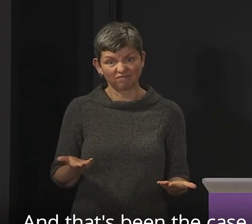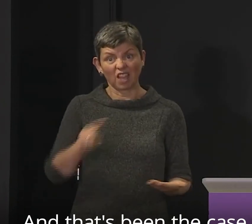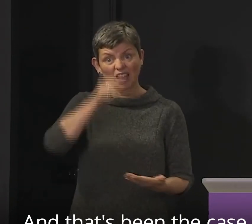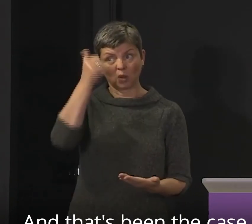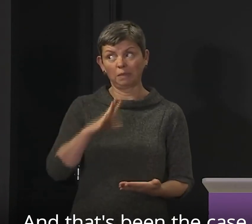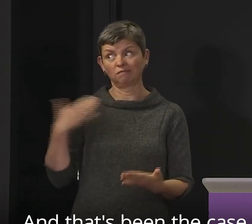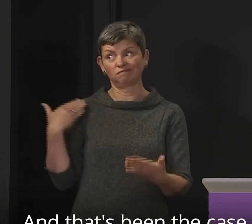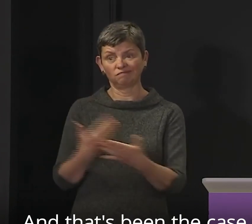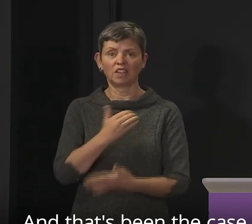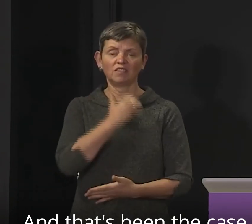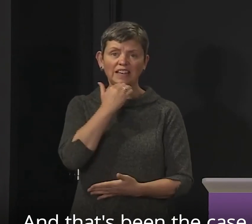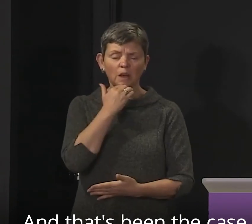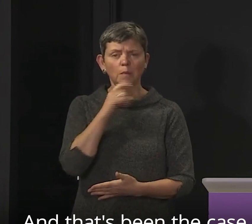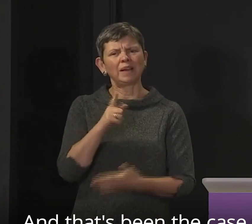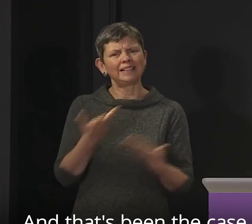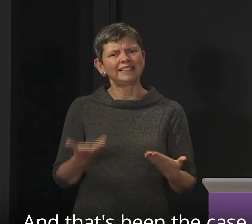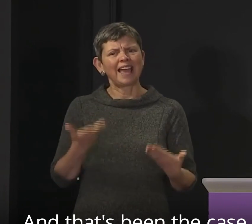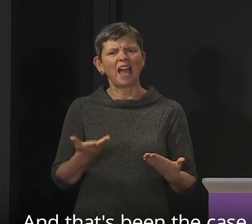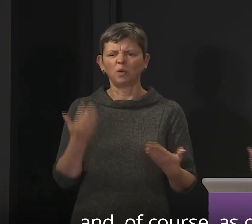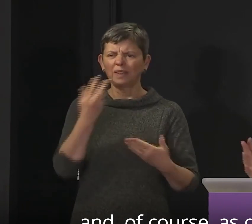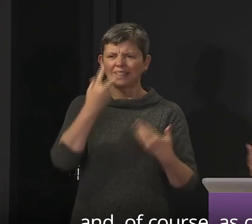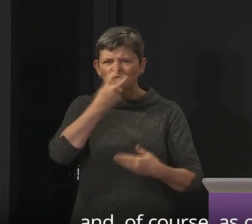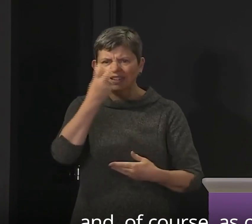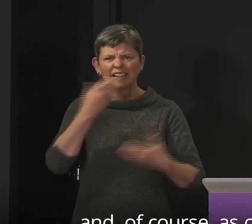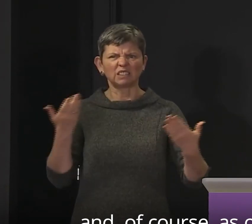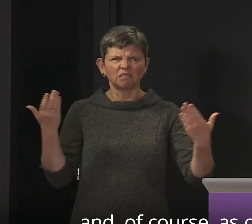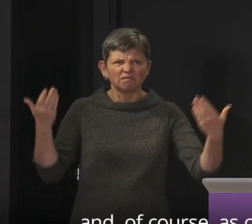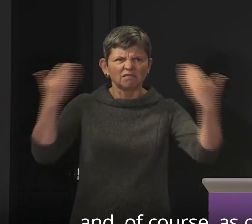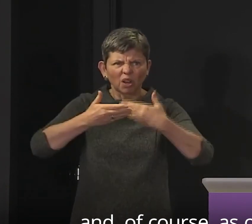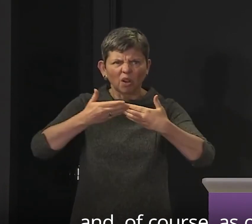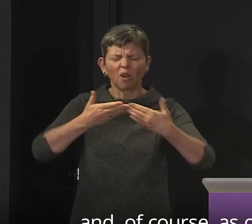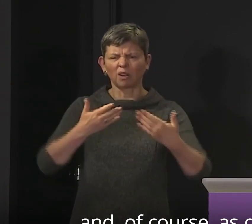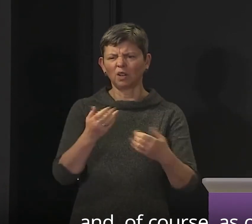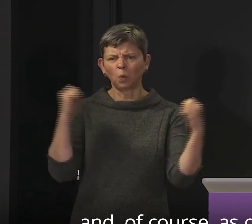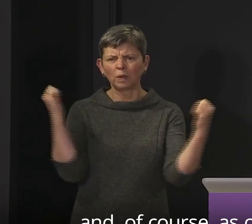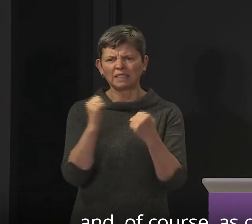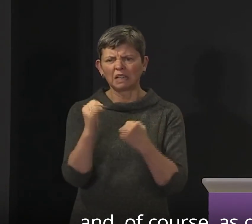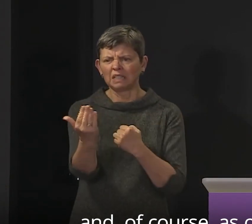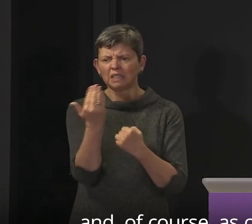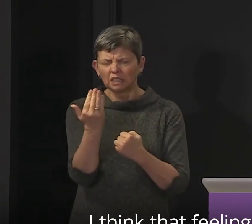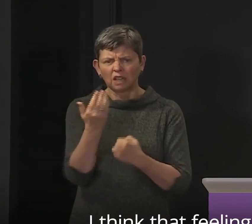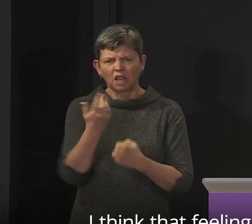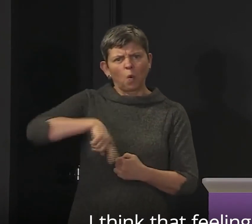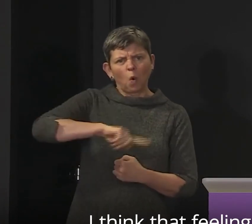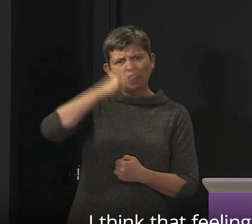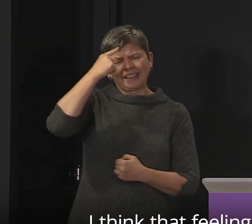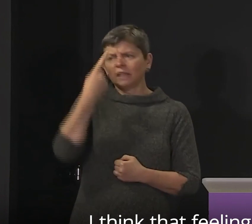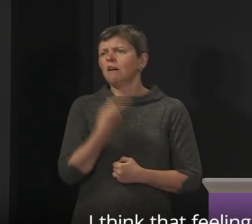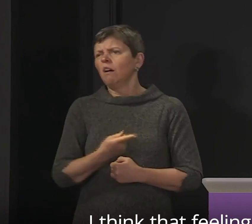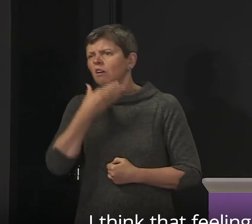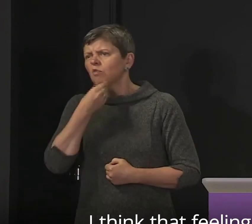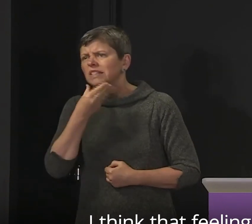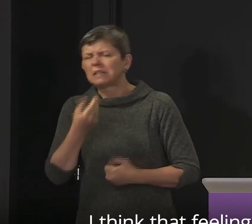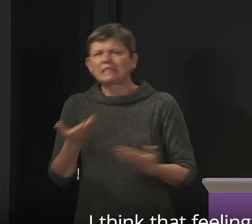some time but as the nights get darker as we head into winter and of course as our attention and thoughts turn to Christmas I think that feeling